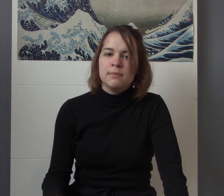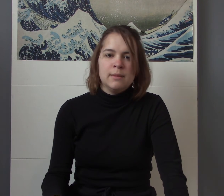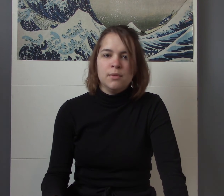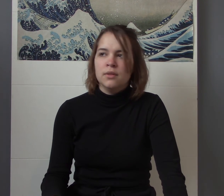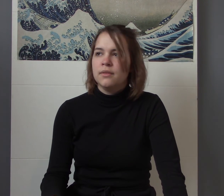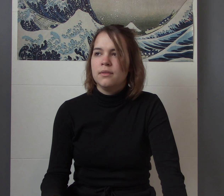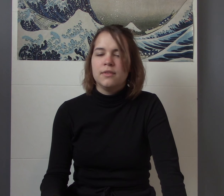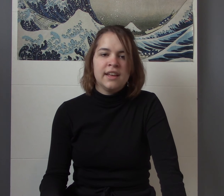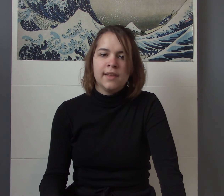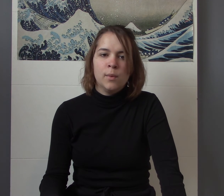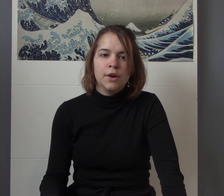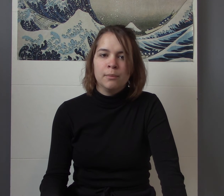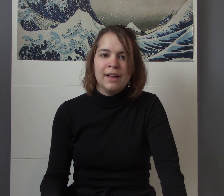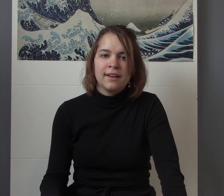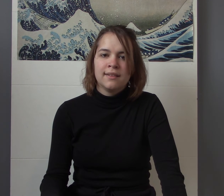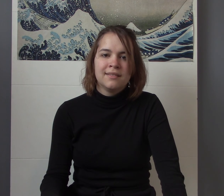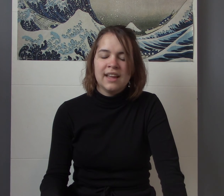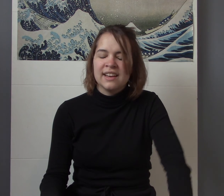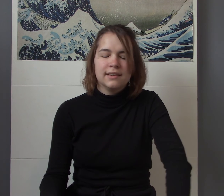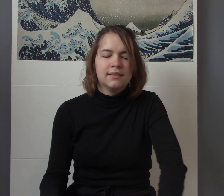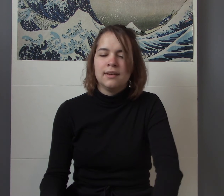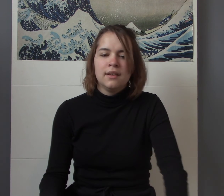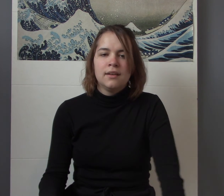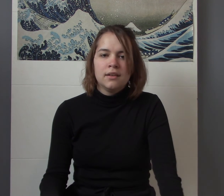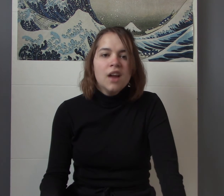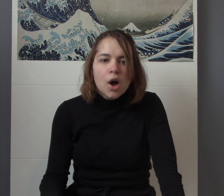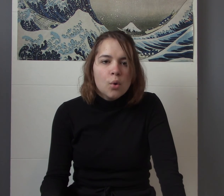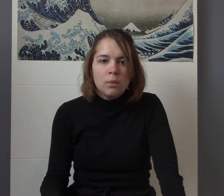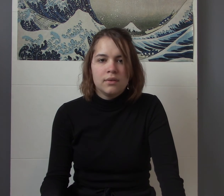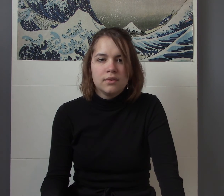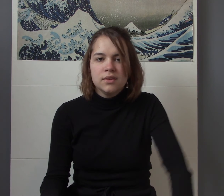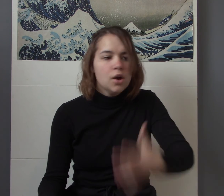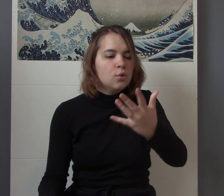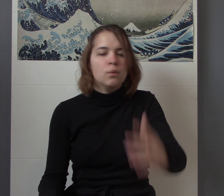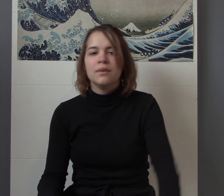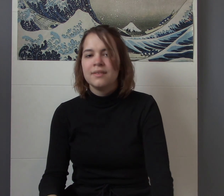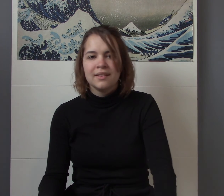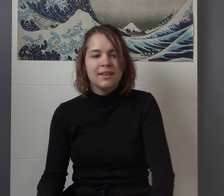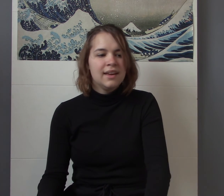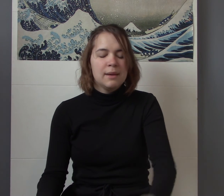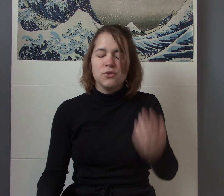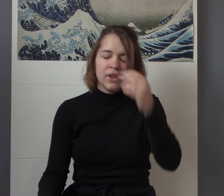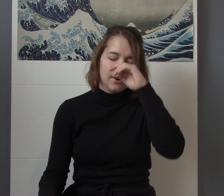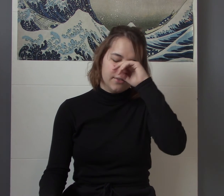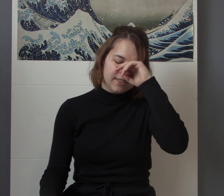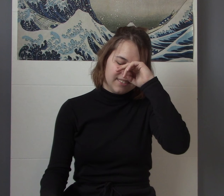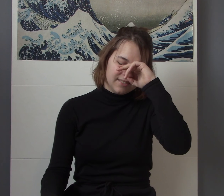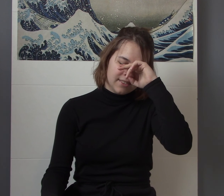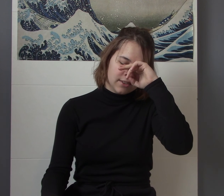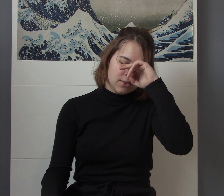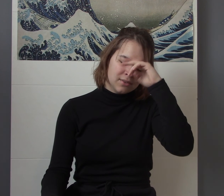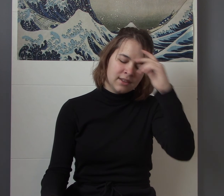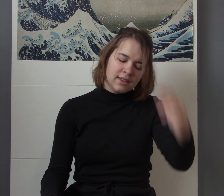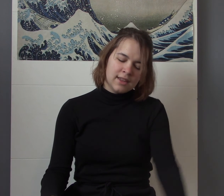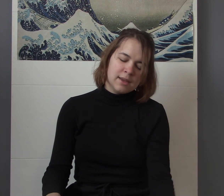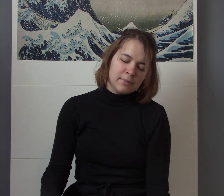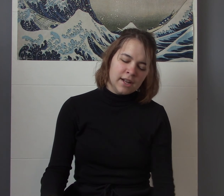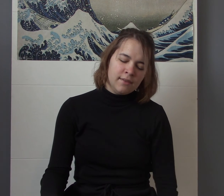people saying they want her back and no no I'm just tired of it so I might not even